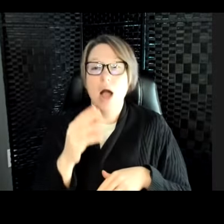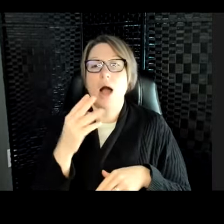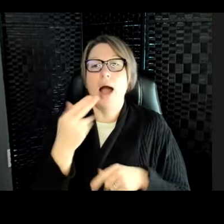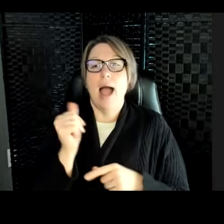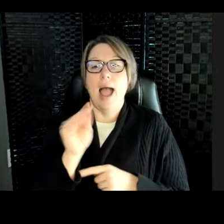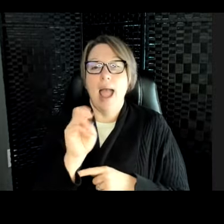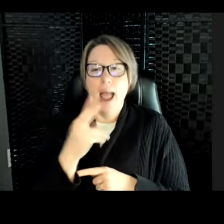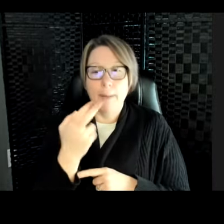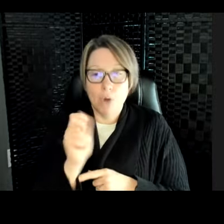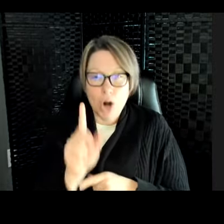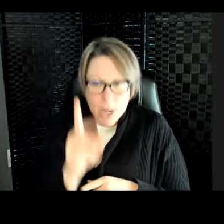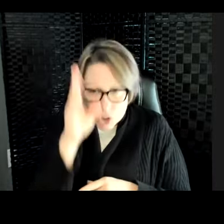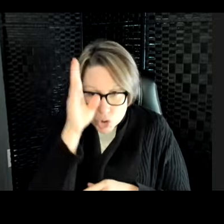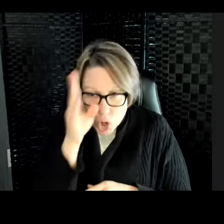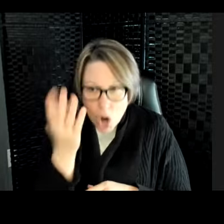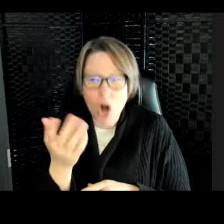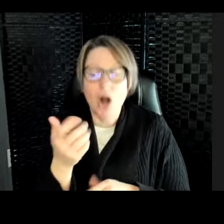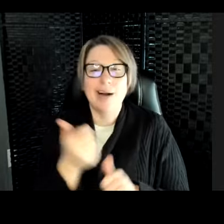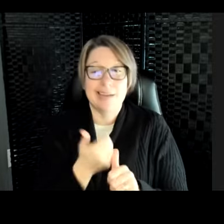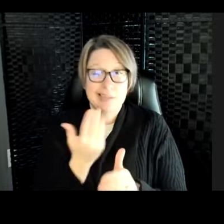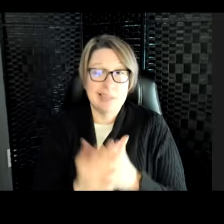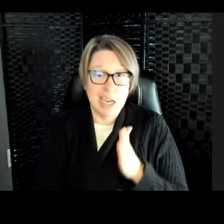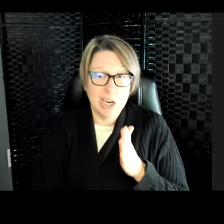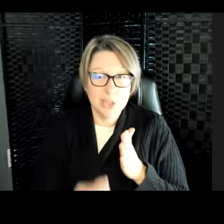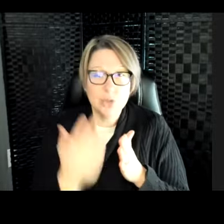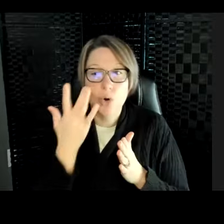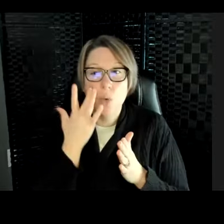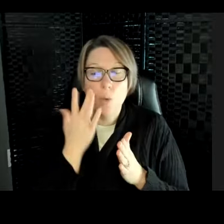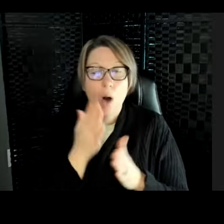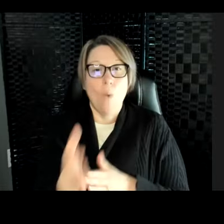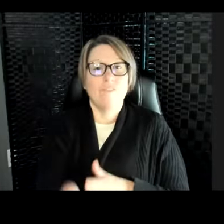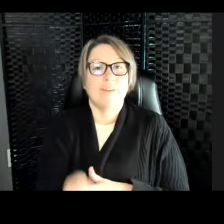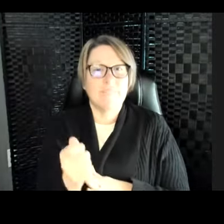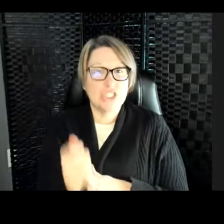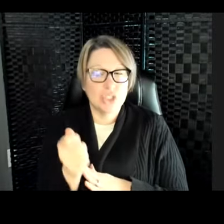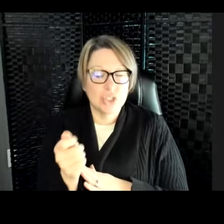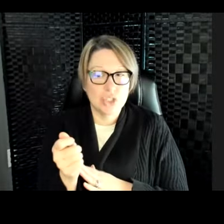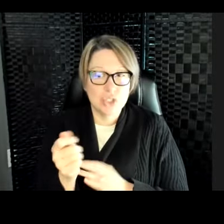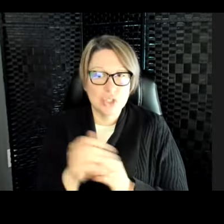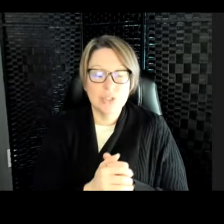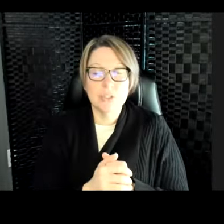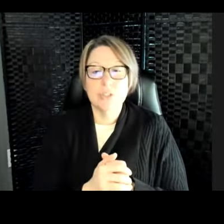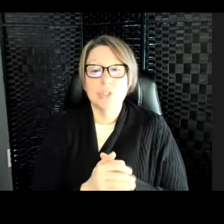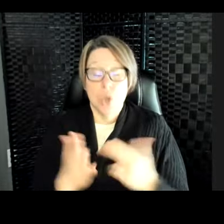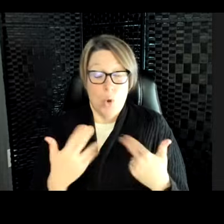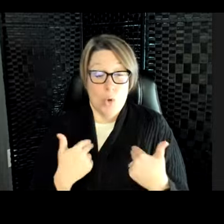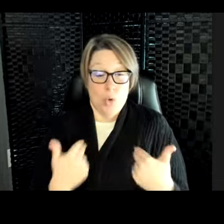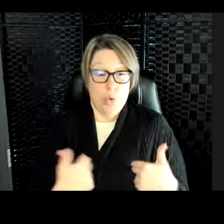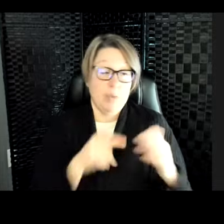And they are endangered because of overfishing. So humans kill about 100